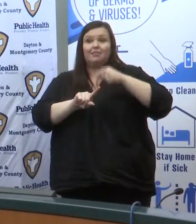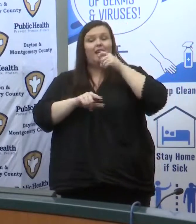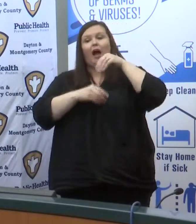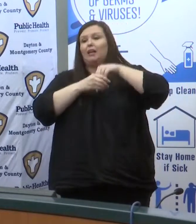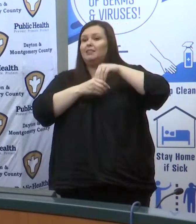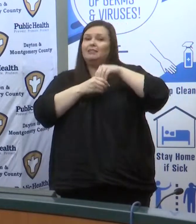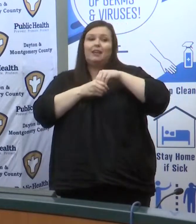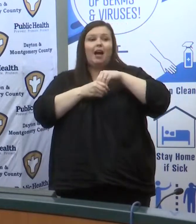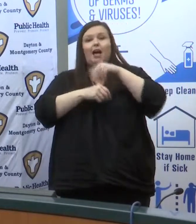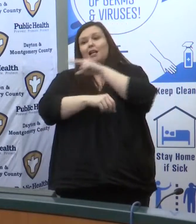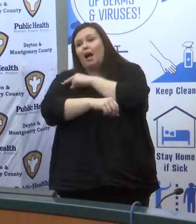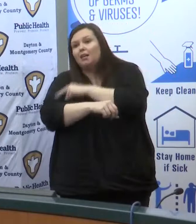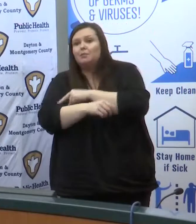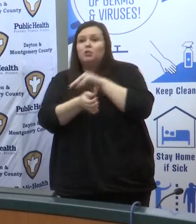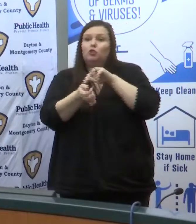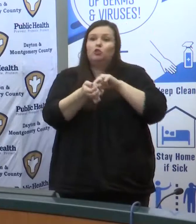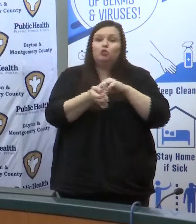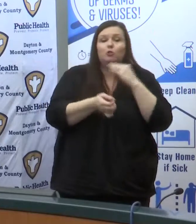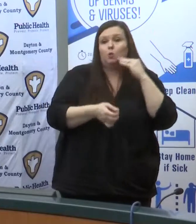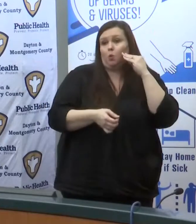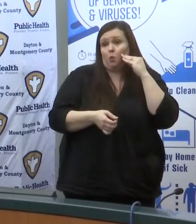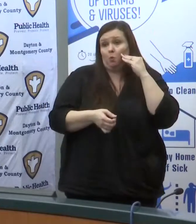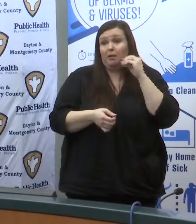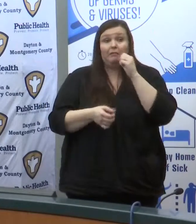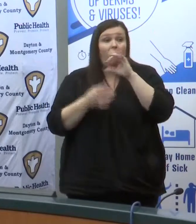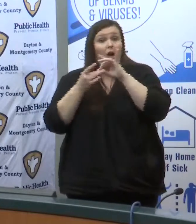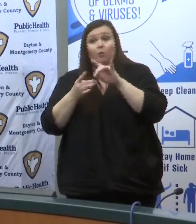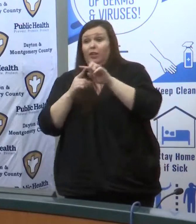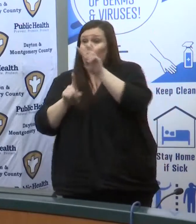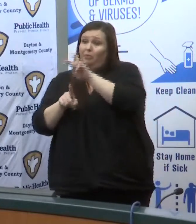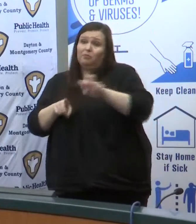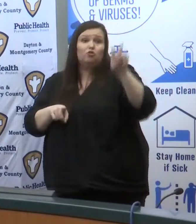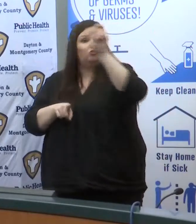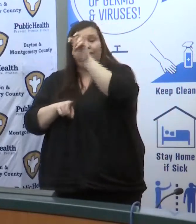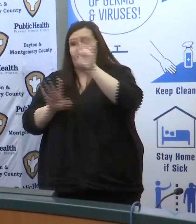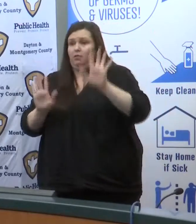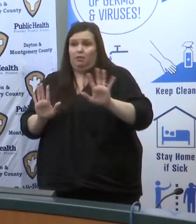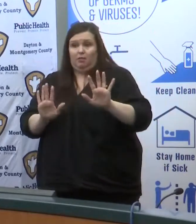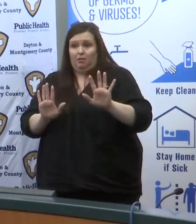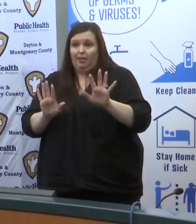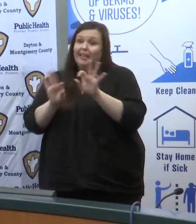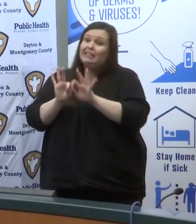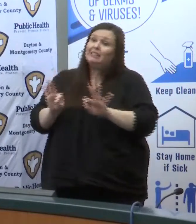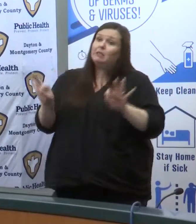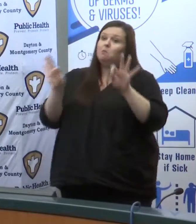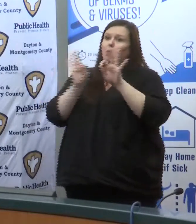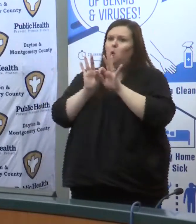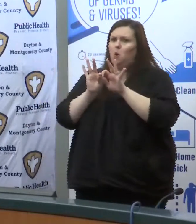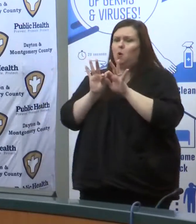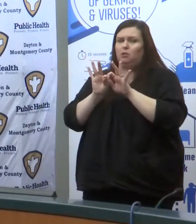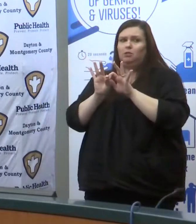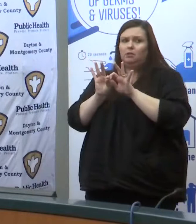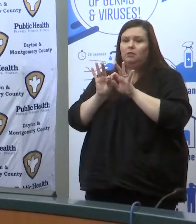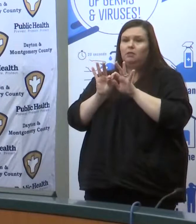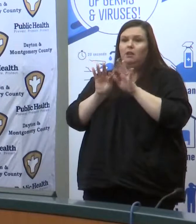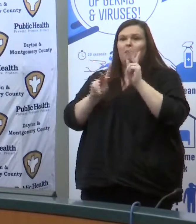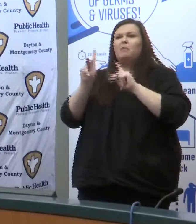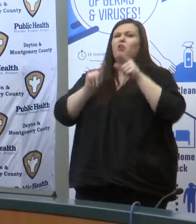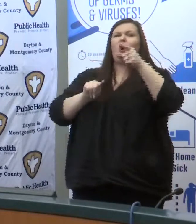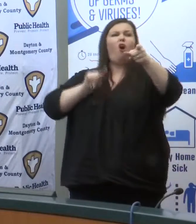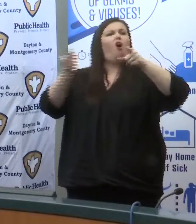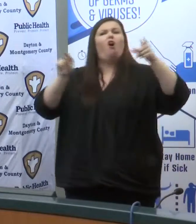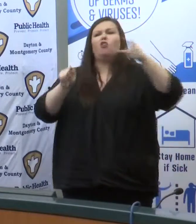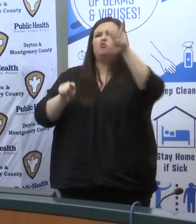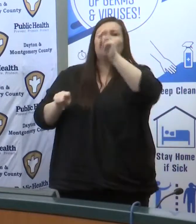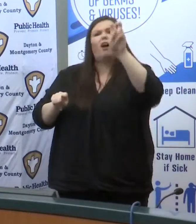related and it was not related to travel I think that's important to note so many people are pointing fingers